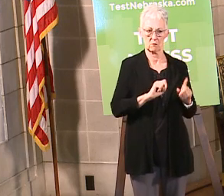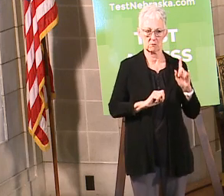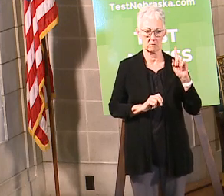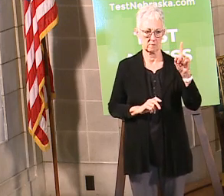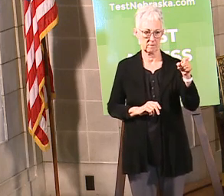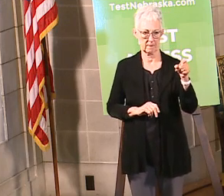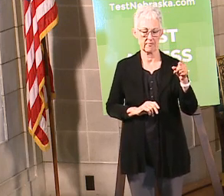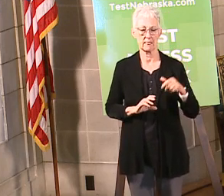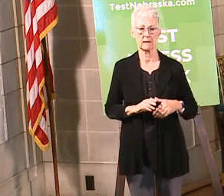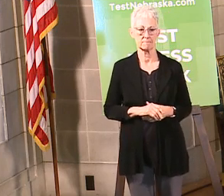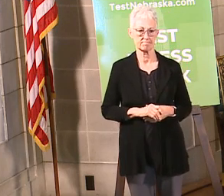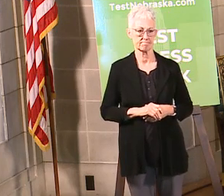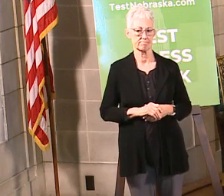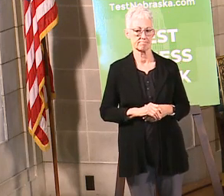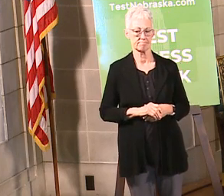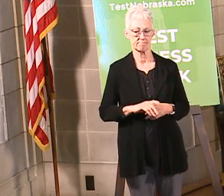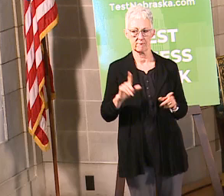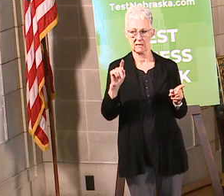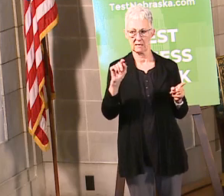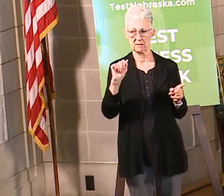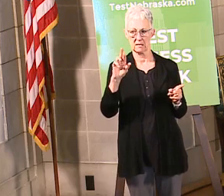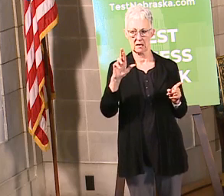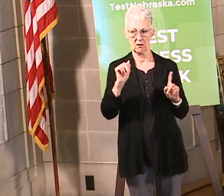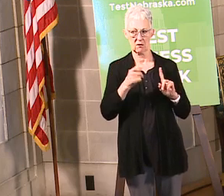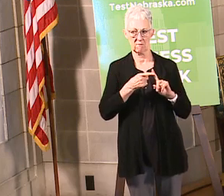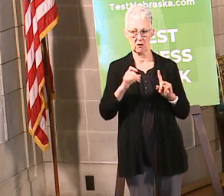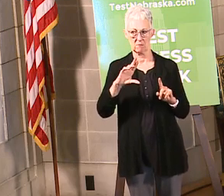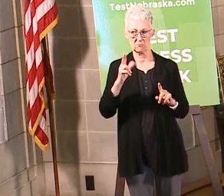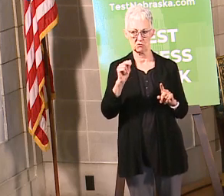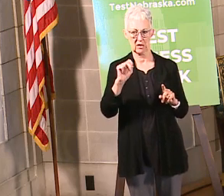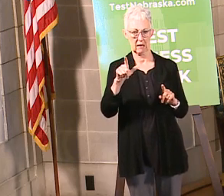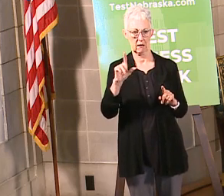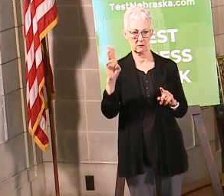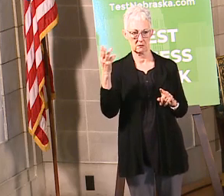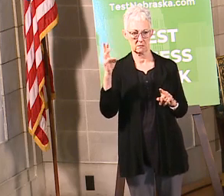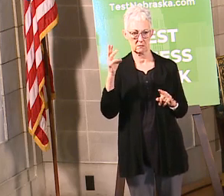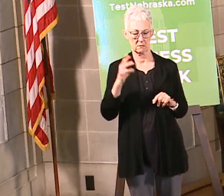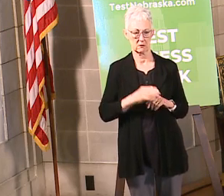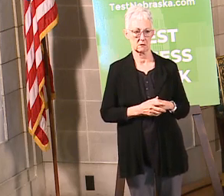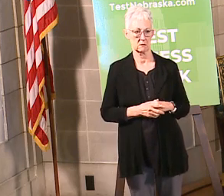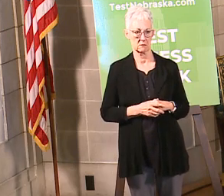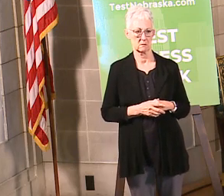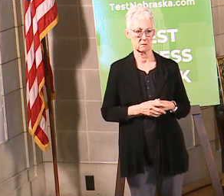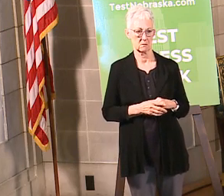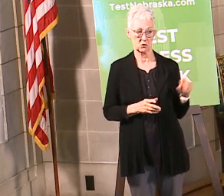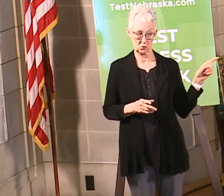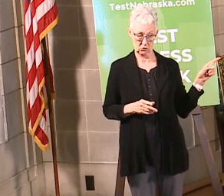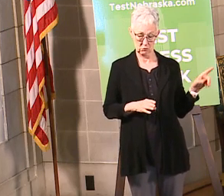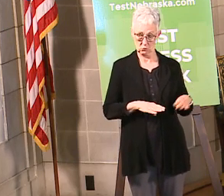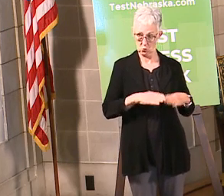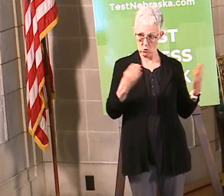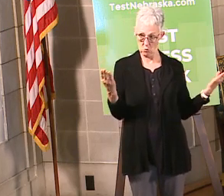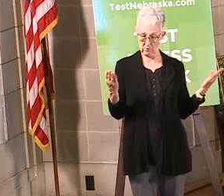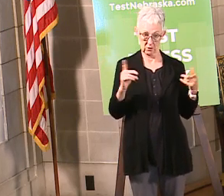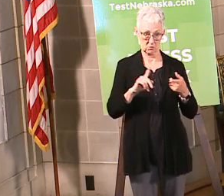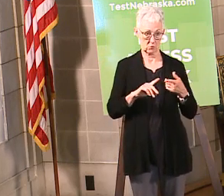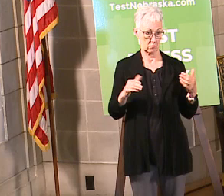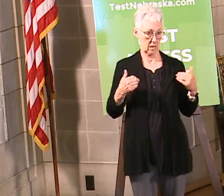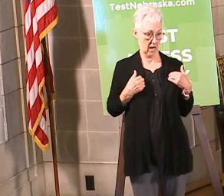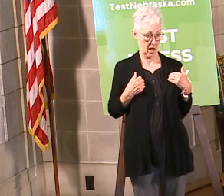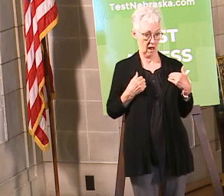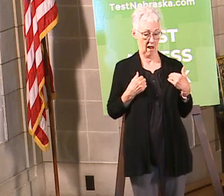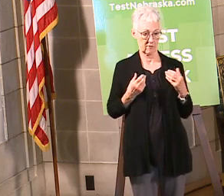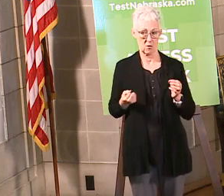then Tara from Channel 6 of the fall question is asking, are you open to expanding mobile testing in South Omaha beyond One World?